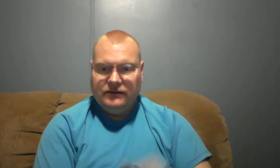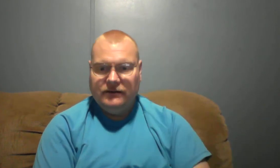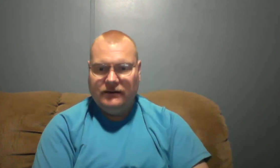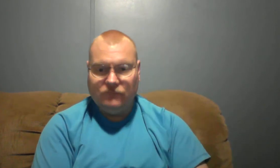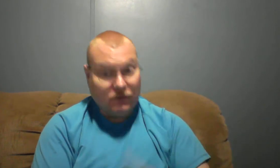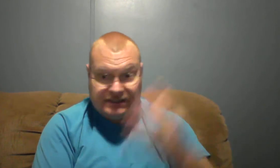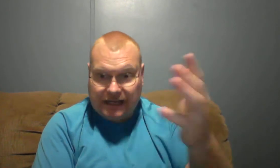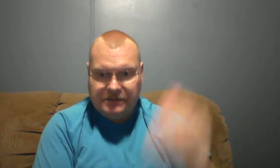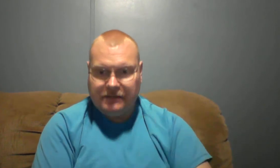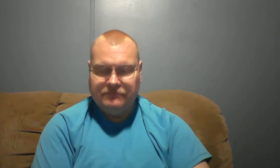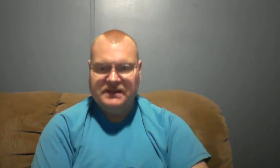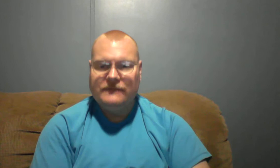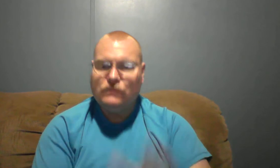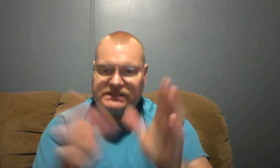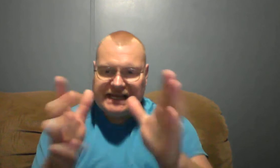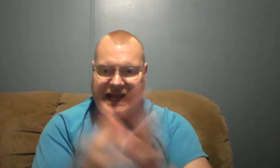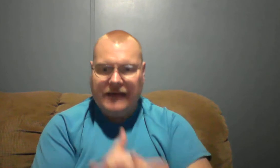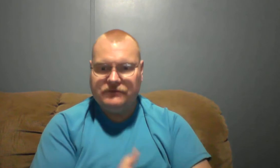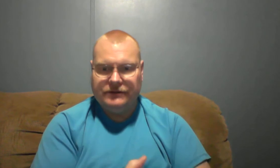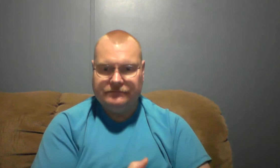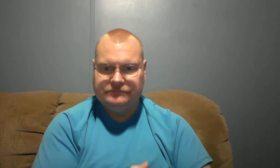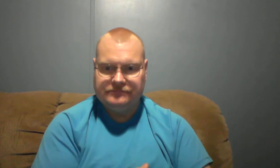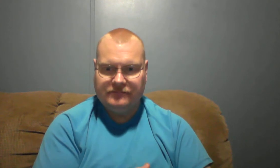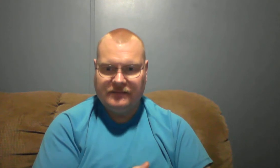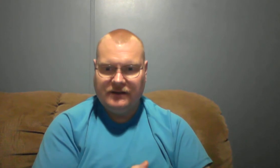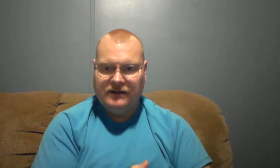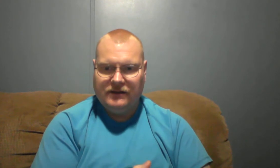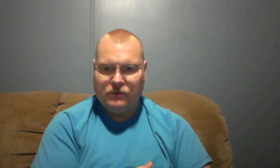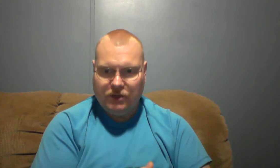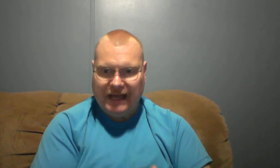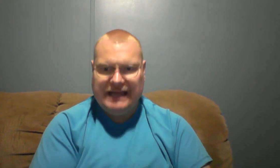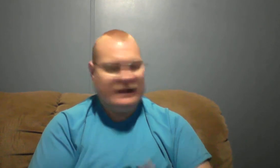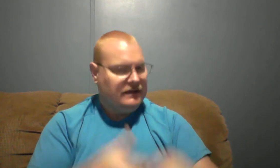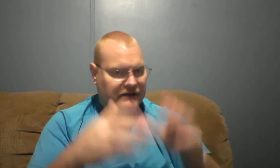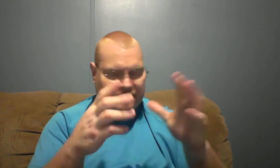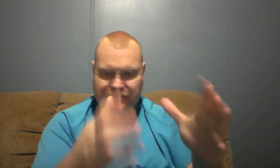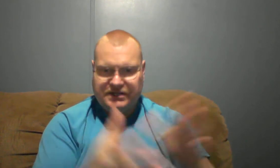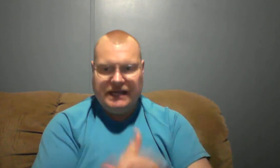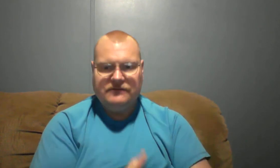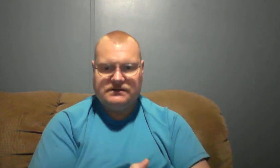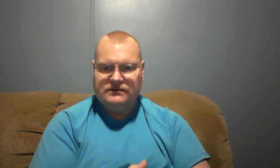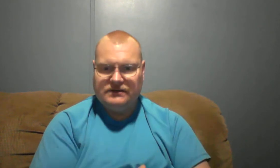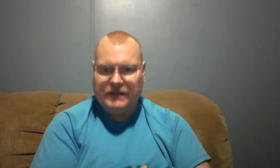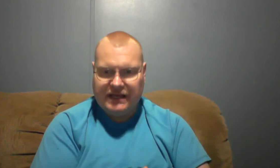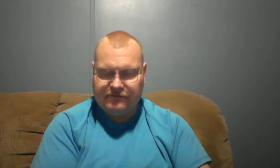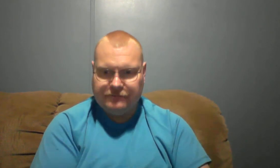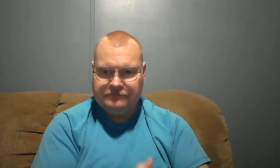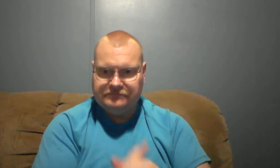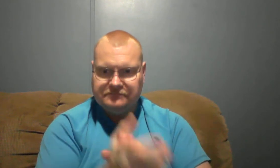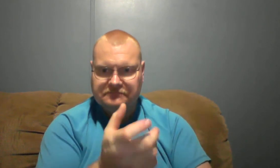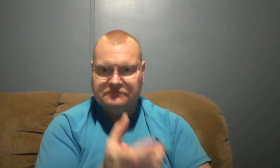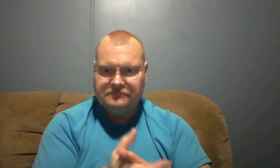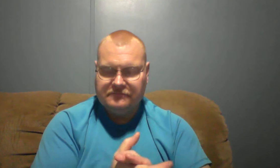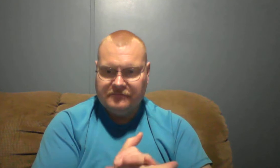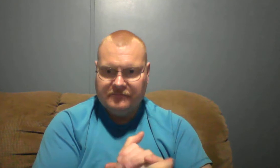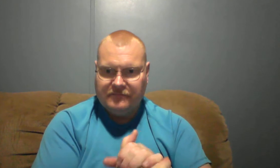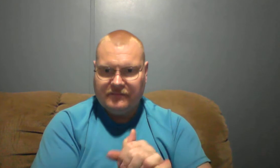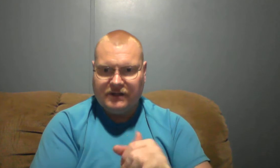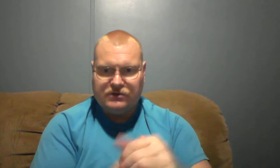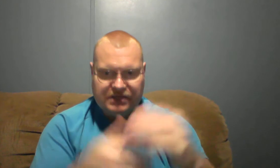We'll accept it. We'll seek after it. When you gain it, there's gifts to be given. We're still